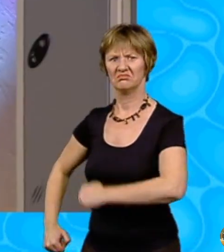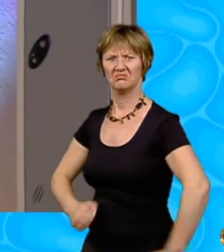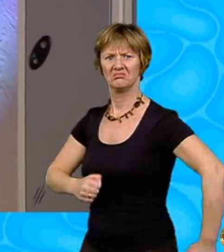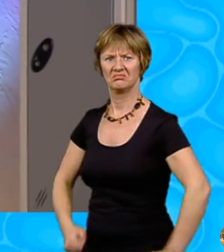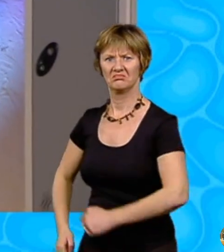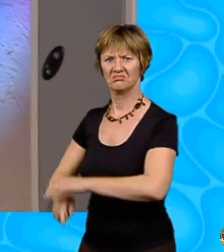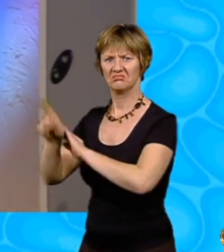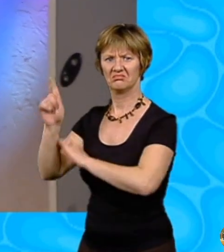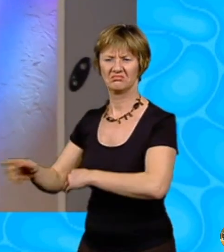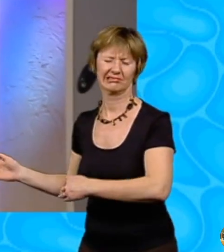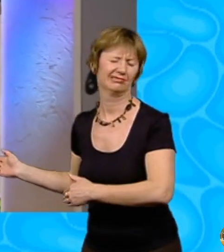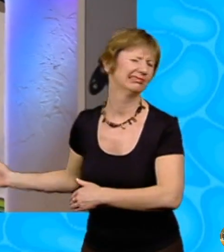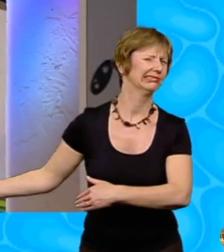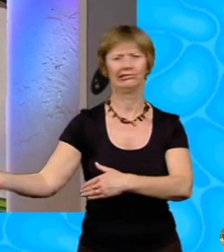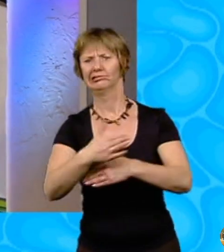Mrs Spratt slammed out of the classroom.